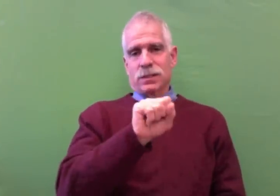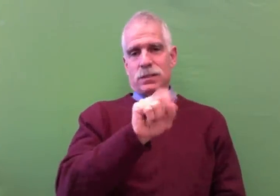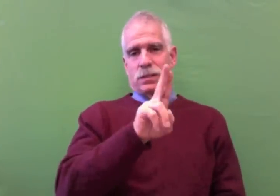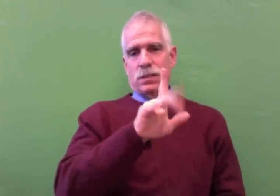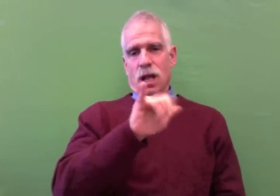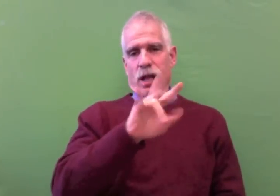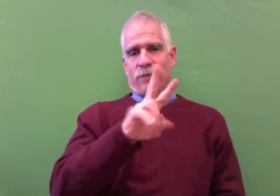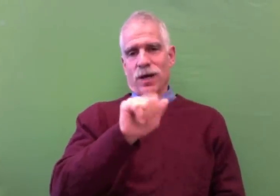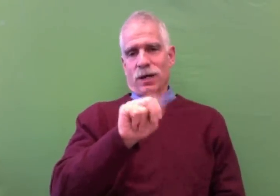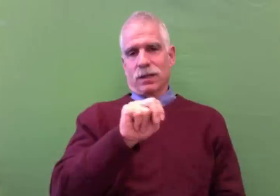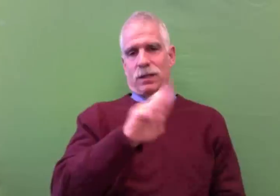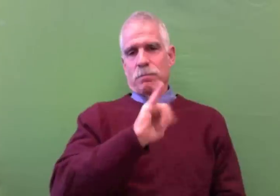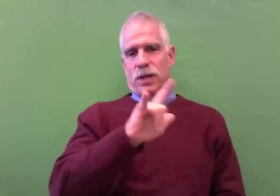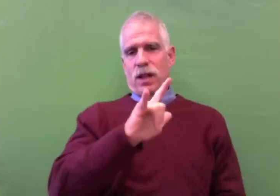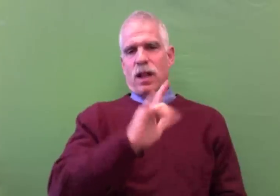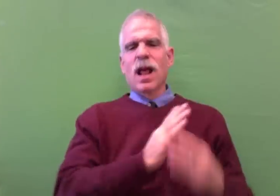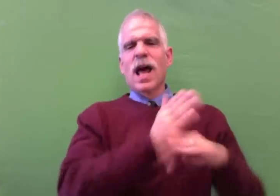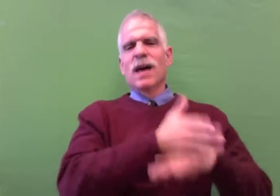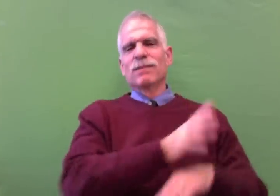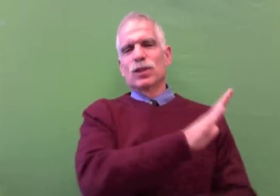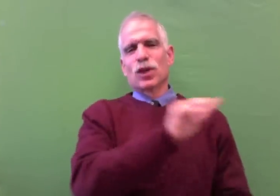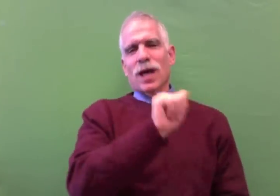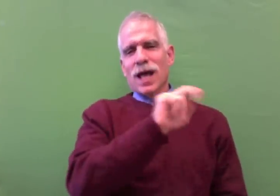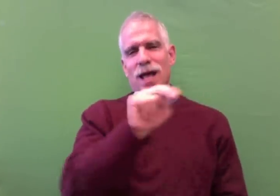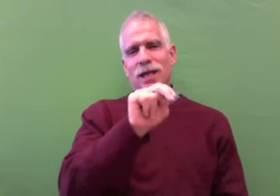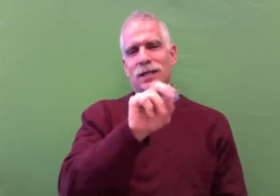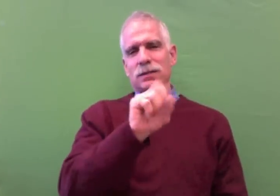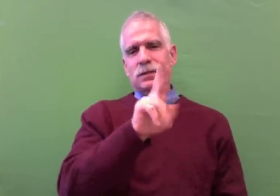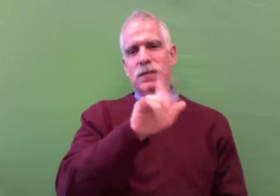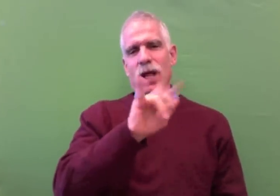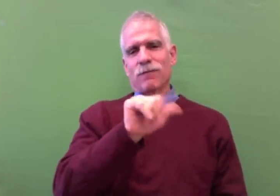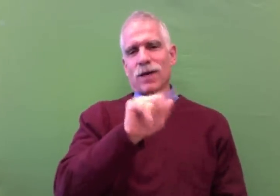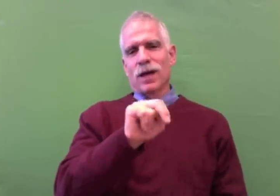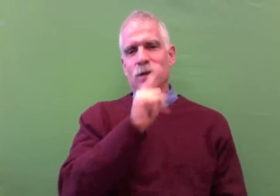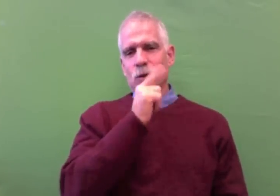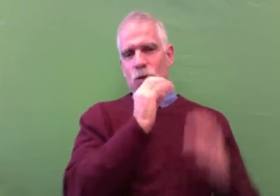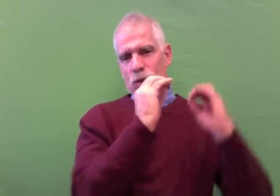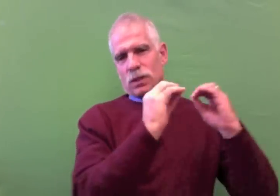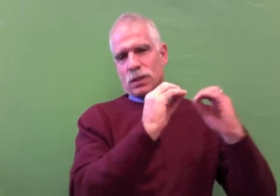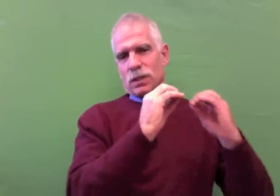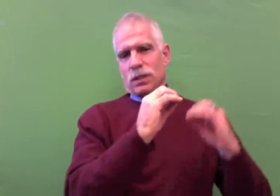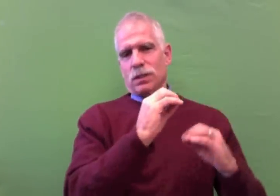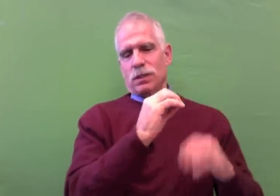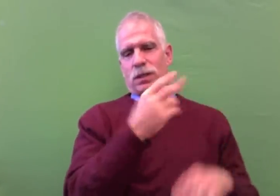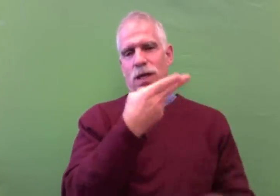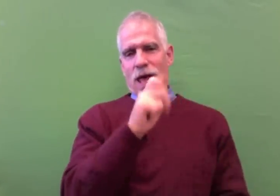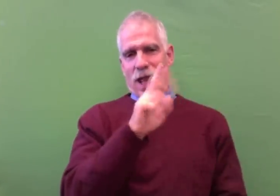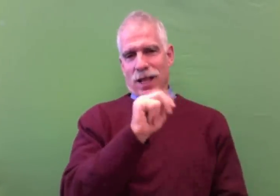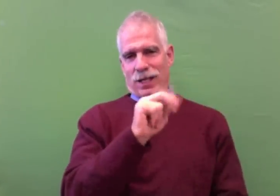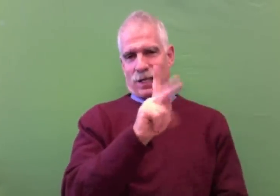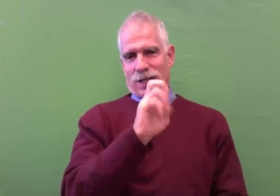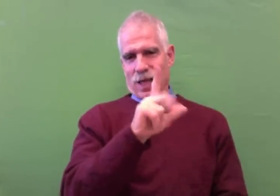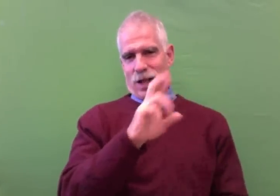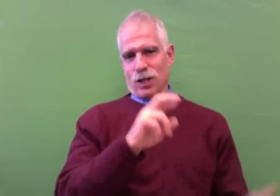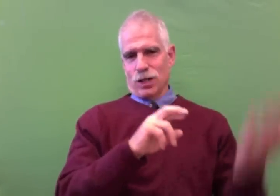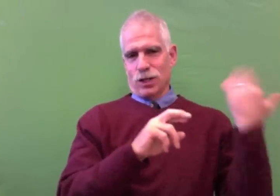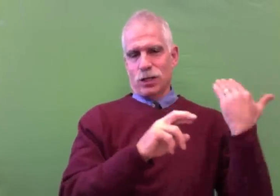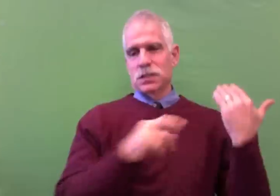Macy Sullivan's bill after Ann Sullivan, who taught Helen